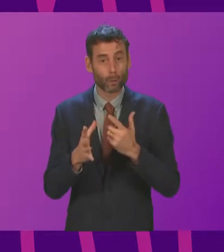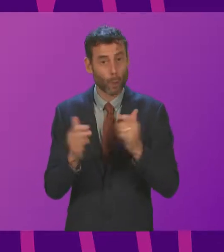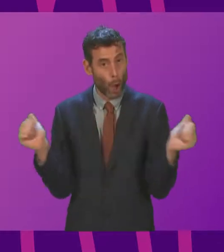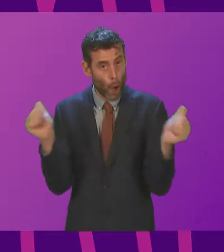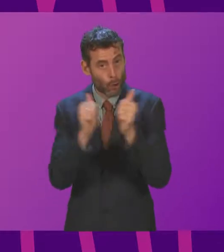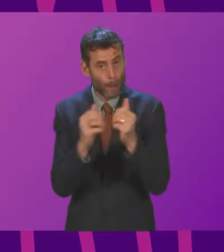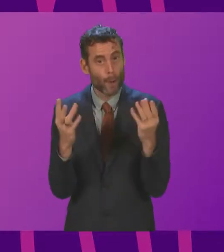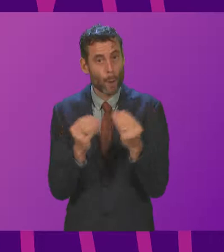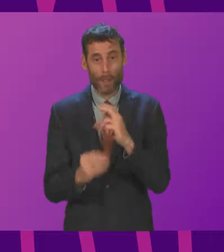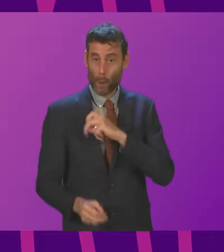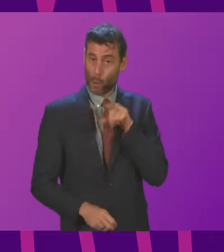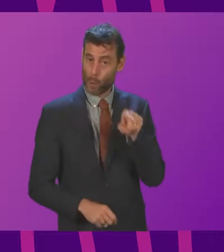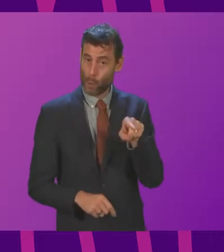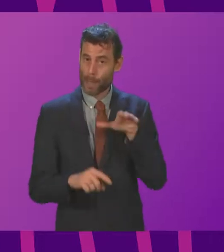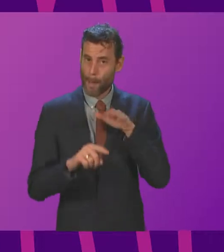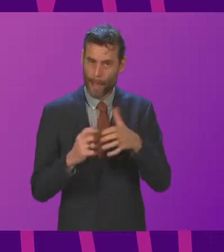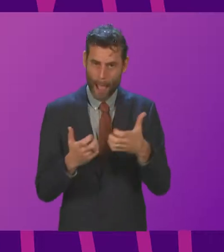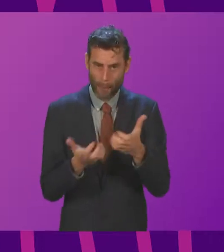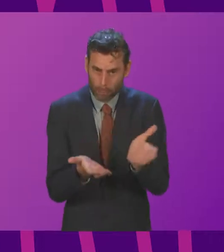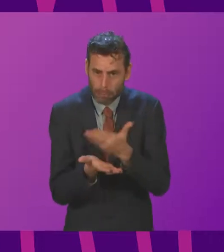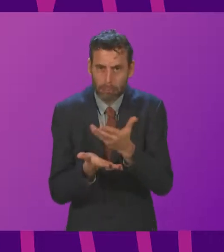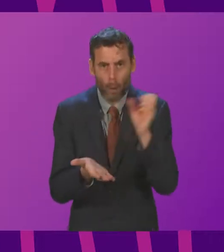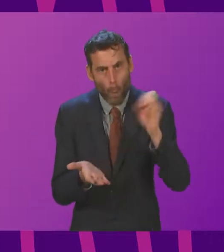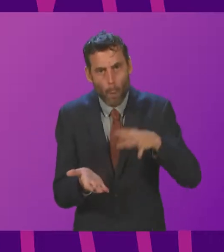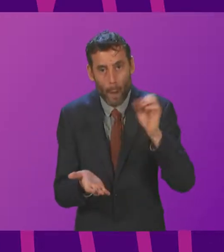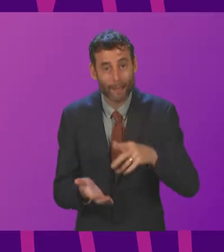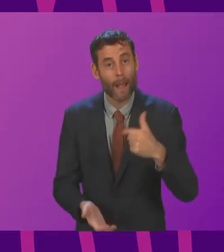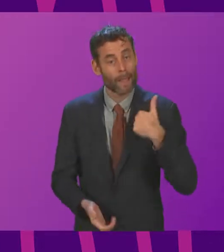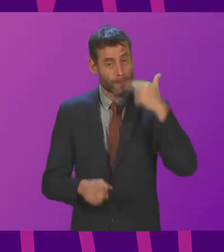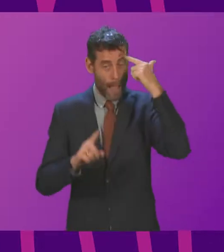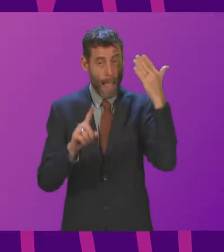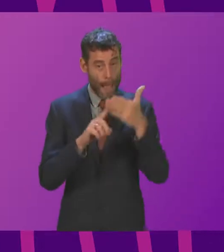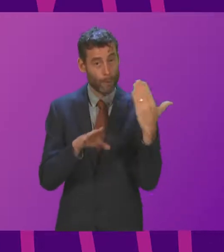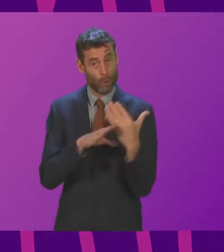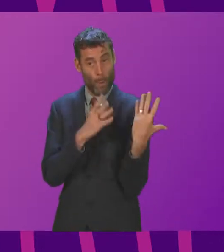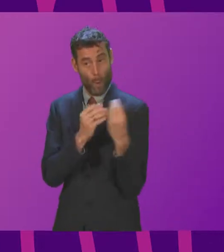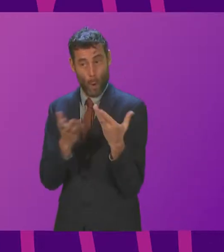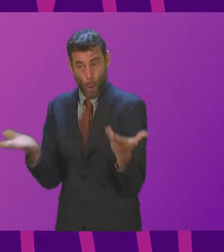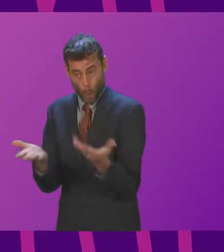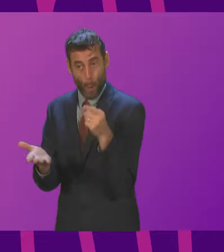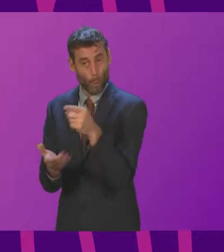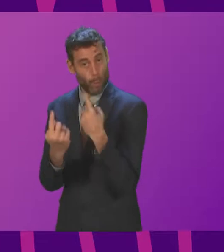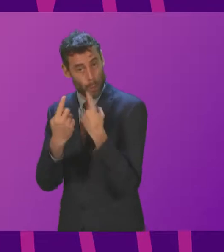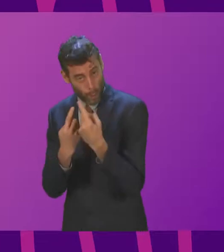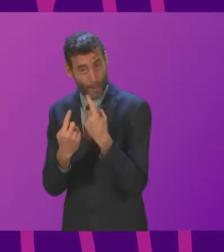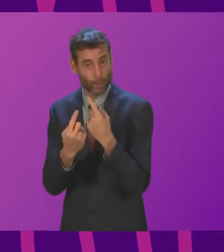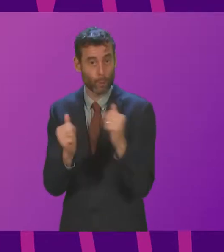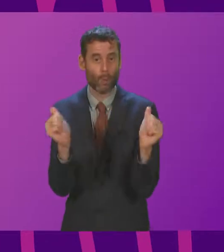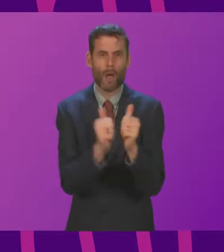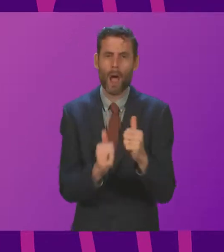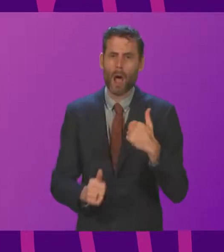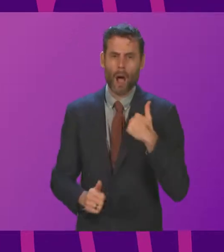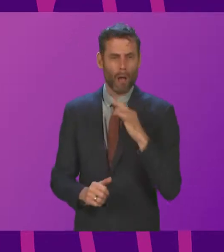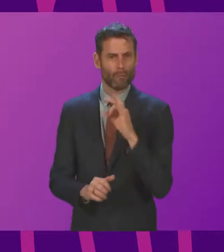with trade unions to resolve the issues here. That's my job and responsibility. I don't shy away